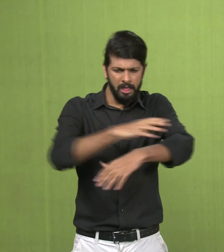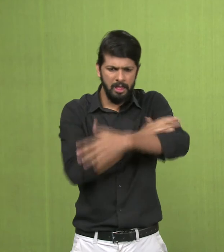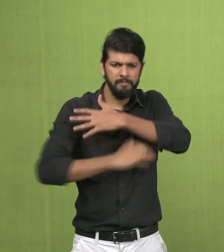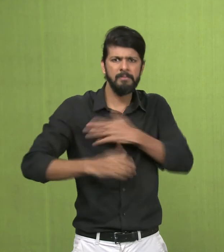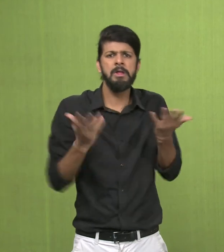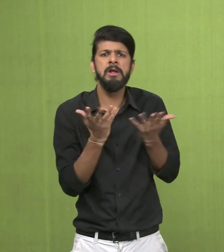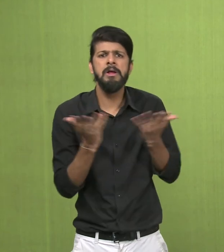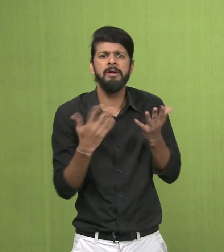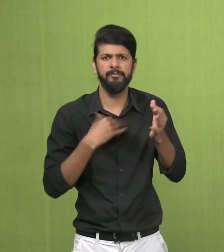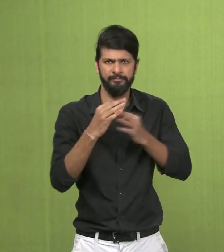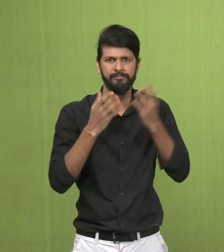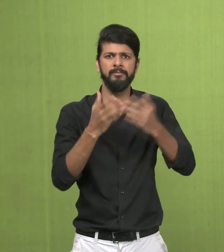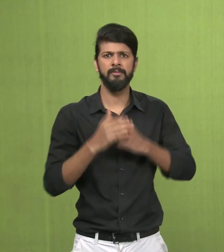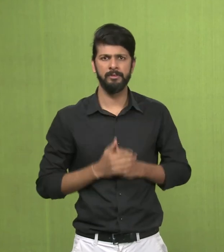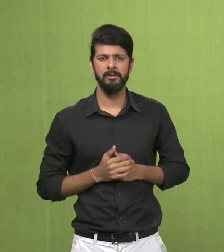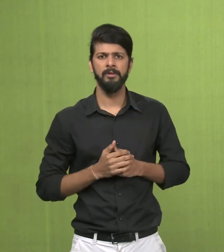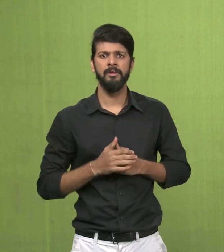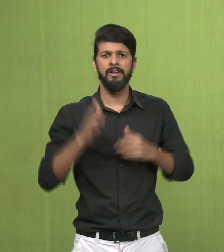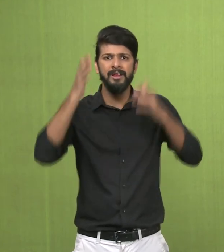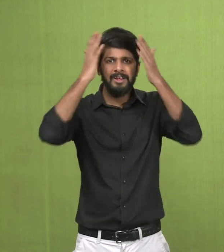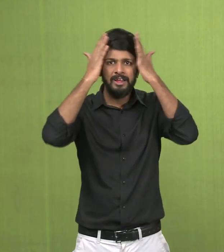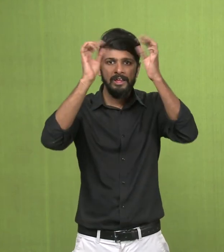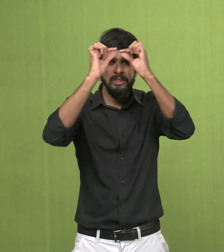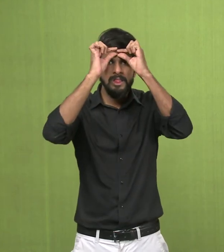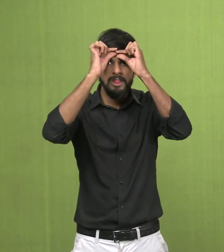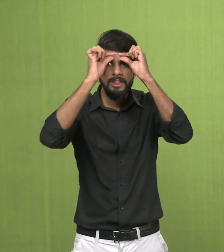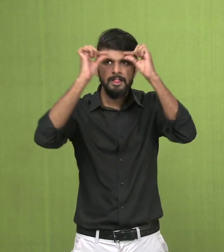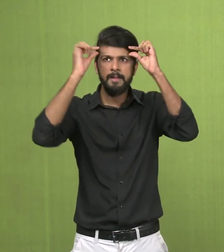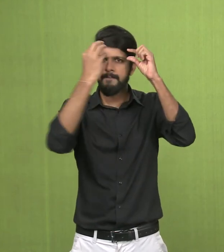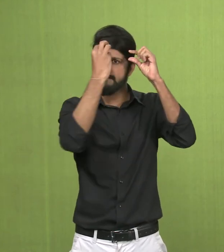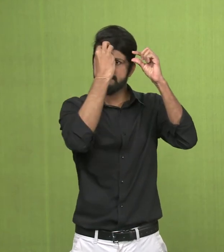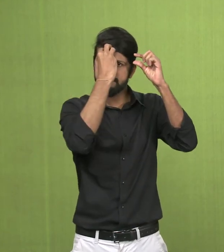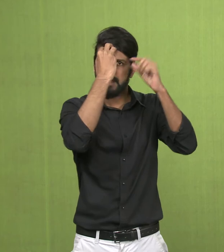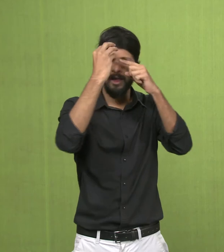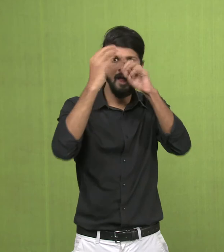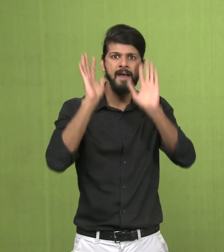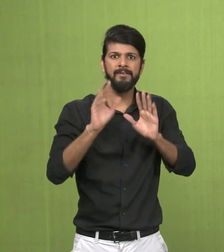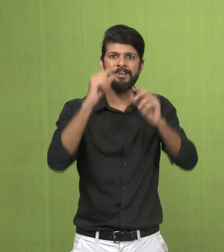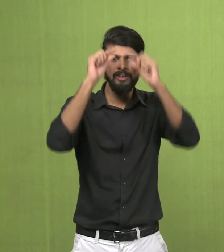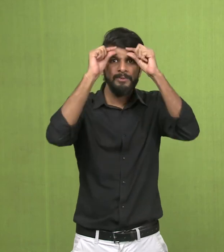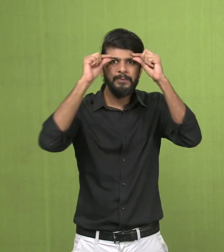The sculpture is shown wearing a headband, a choker,